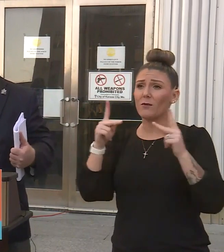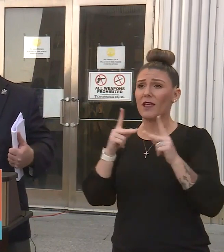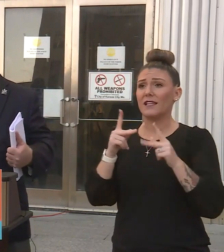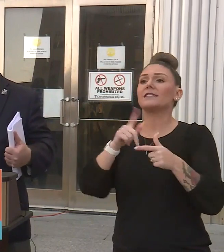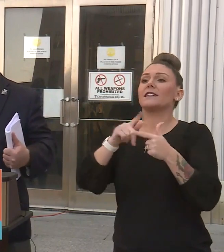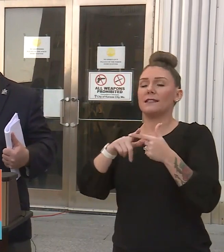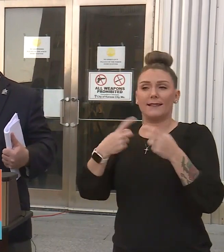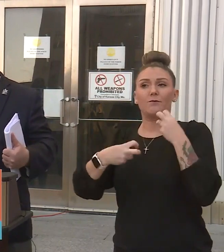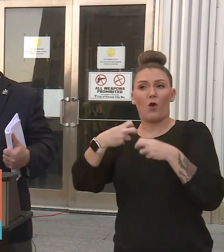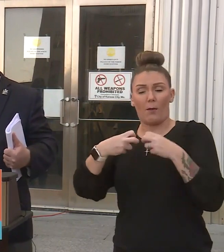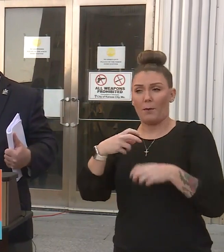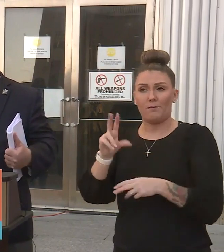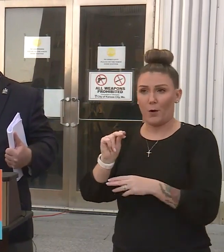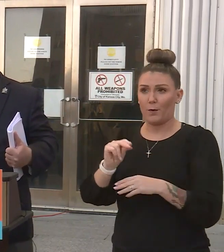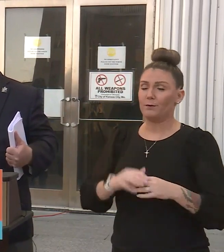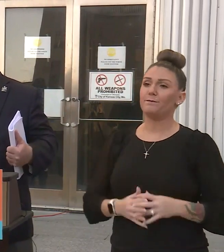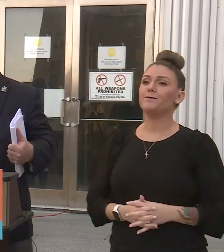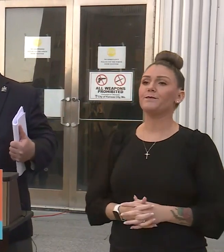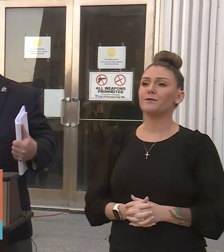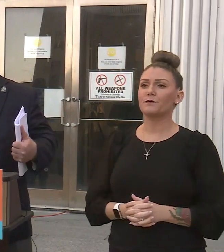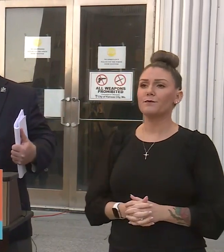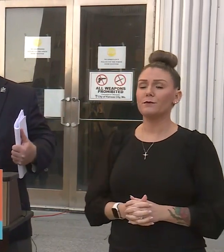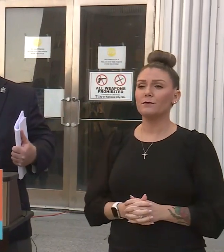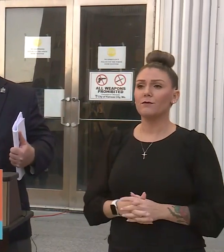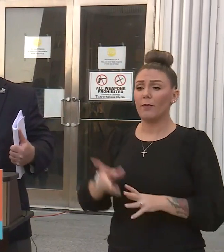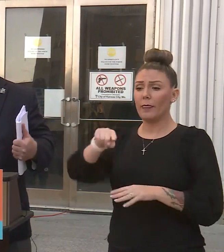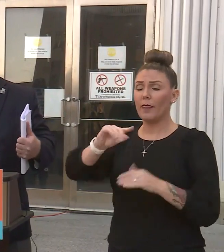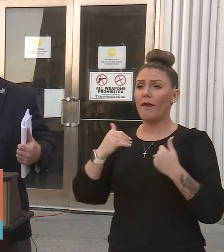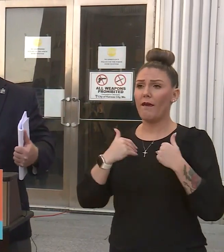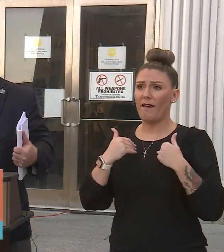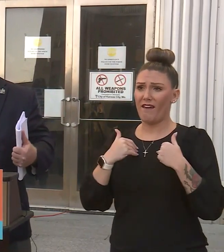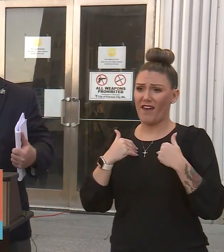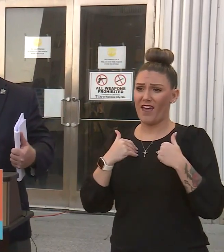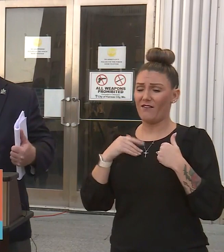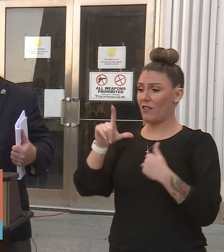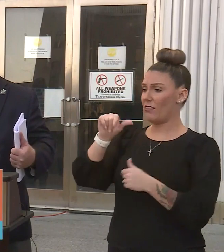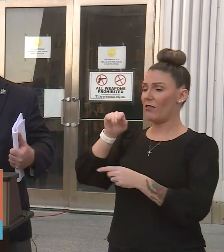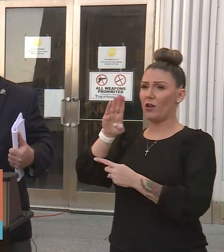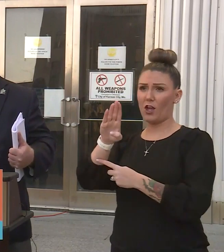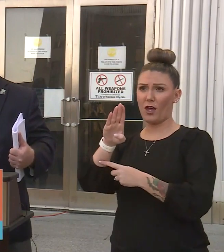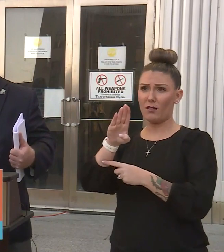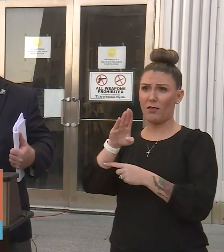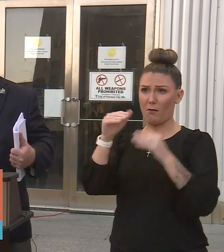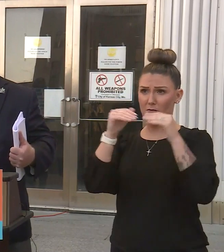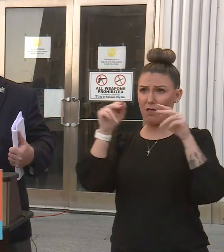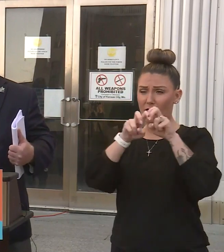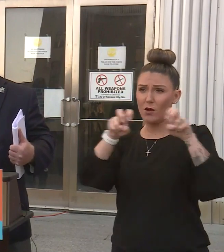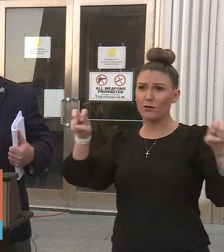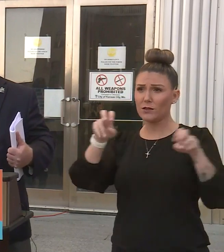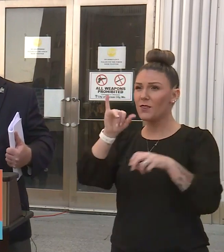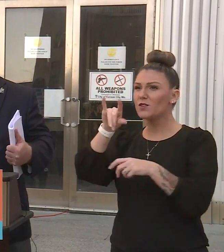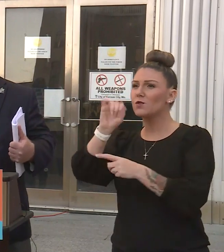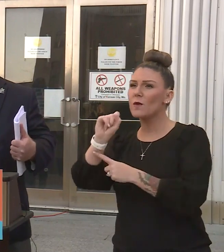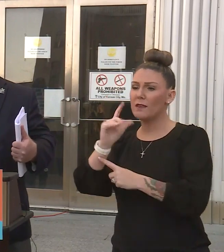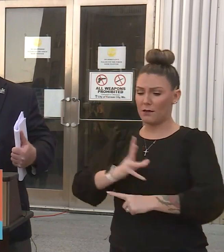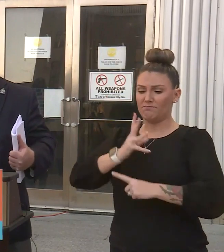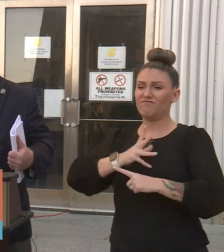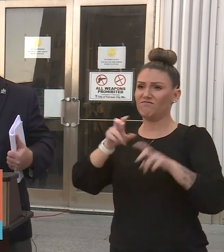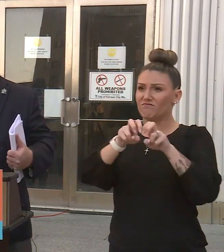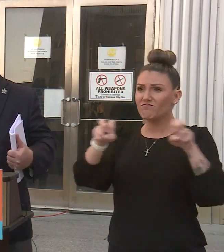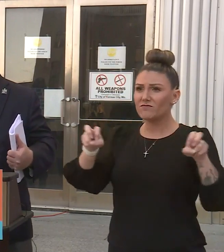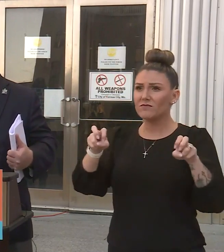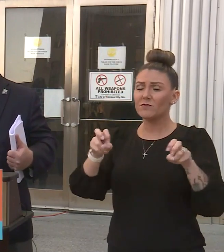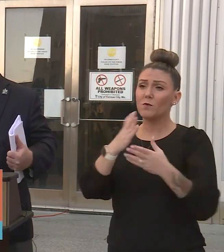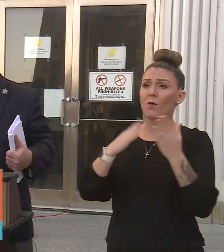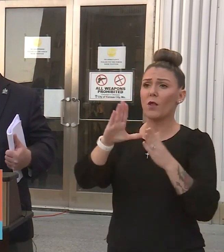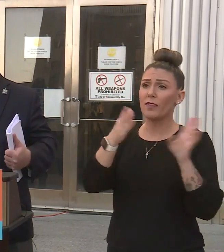I would have a problem with that. They do have, on the club level, the suites. So as part of their